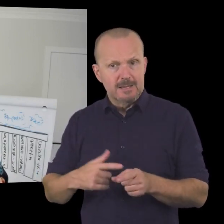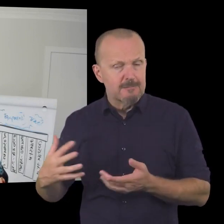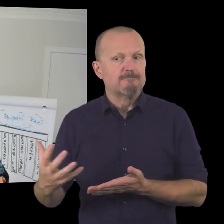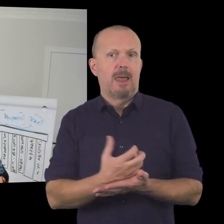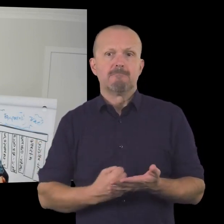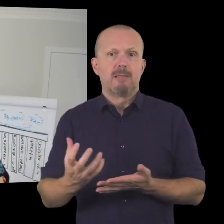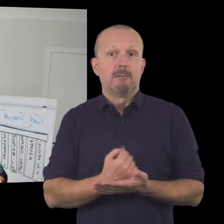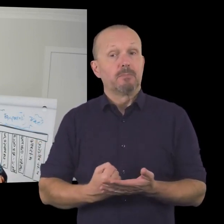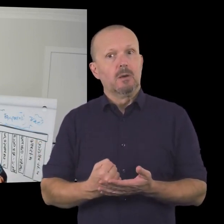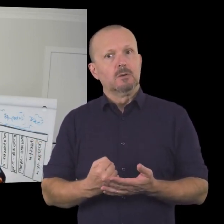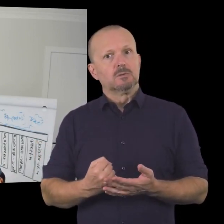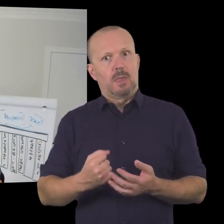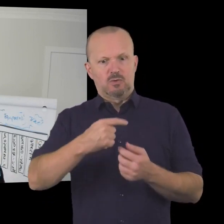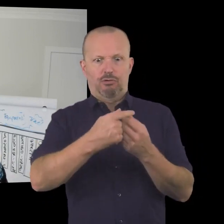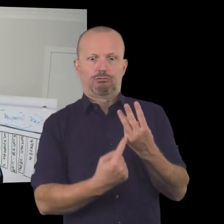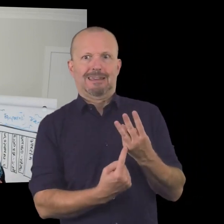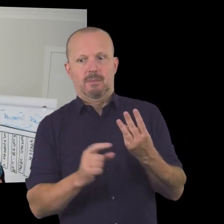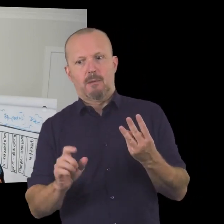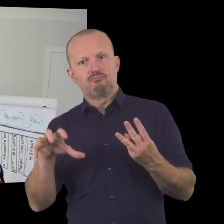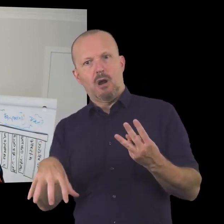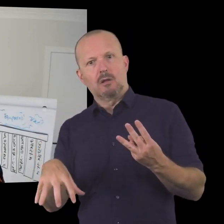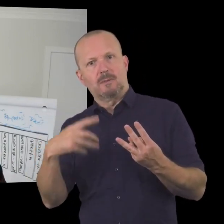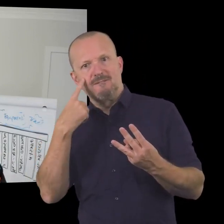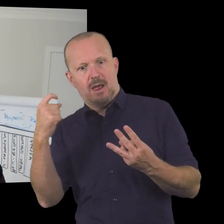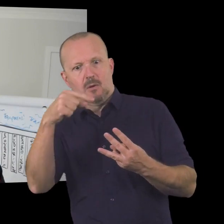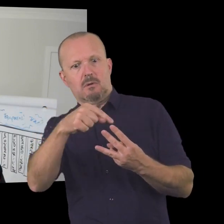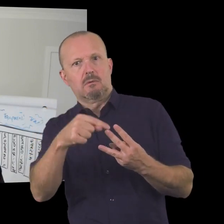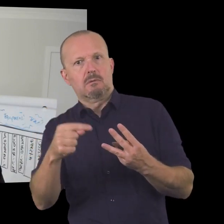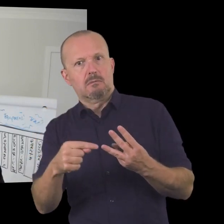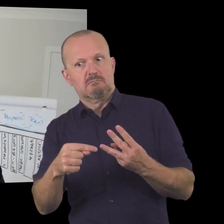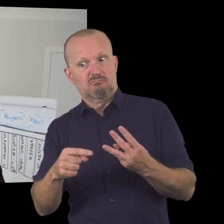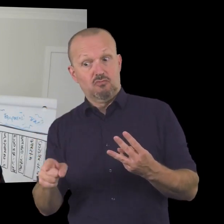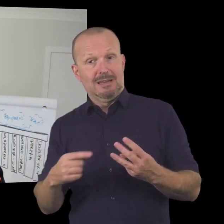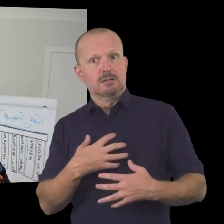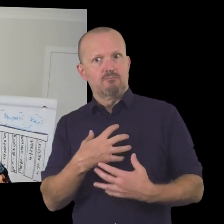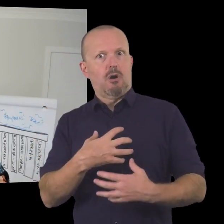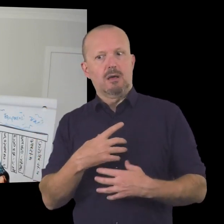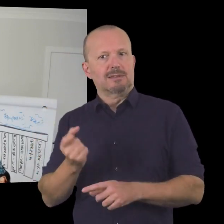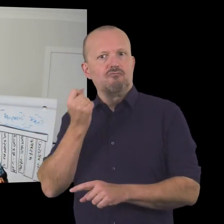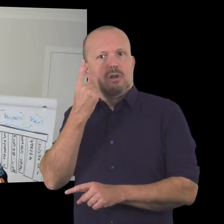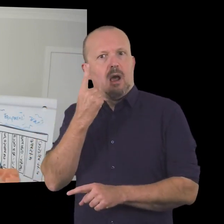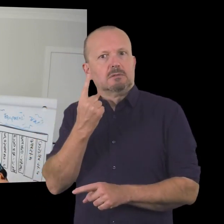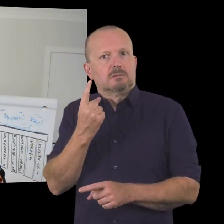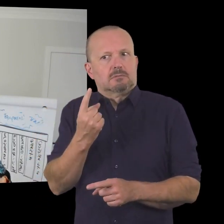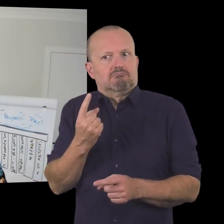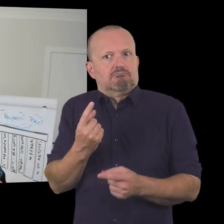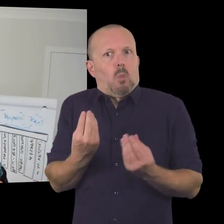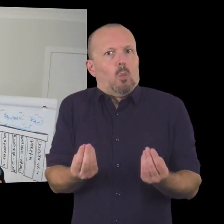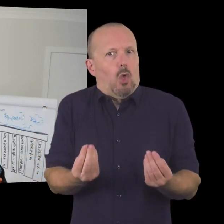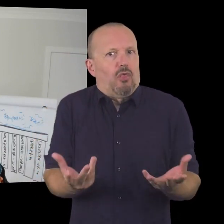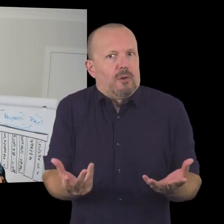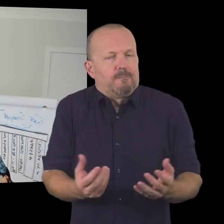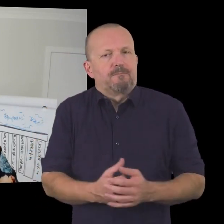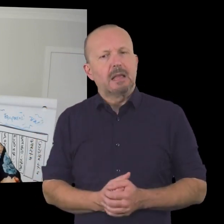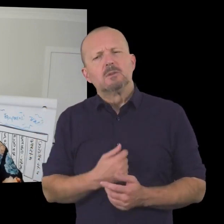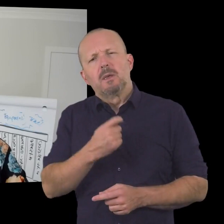uh their membership fee each year so um there were three things that that branch of the woman's refuge found that they didn't expect in terms of tapping into membership